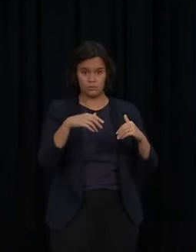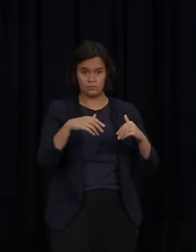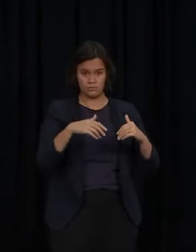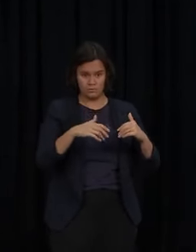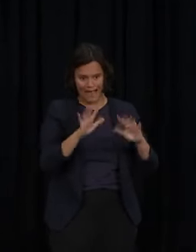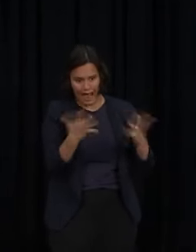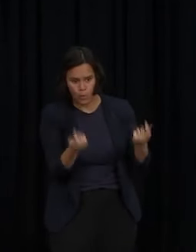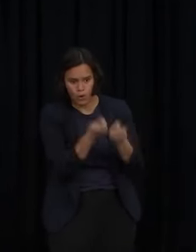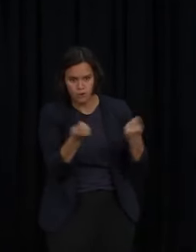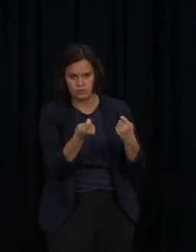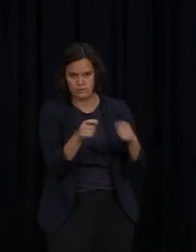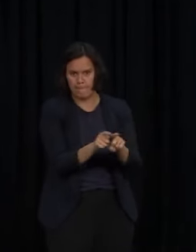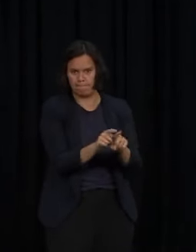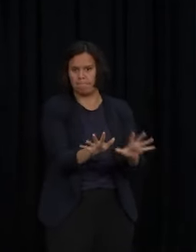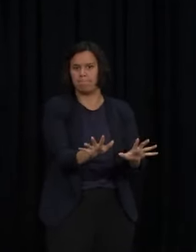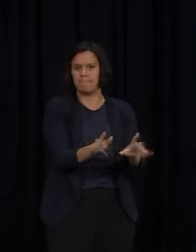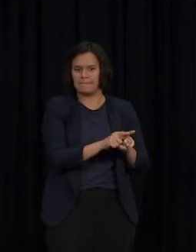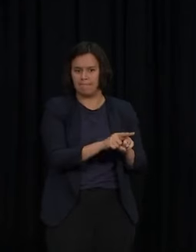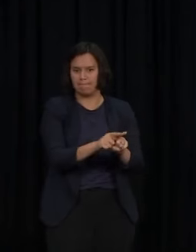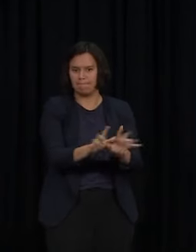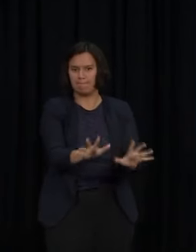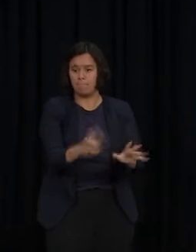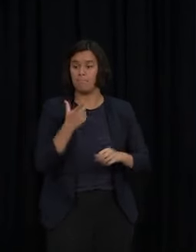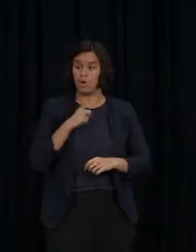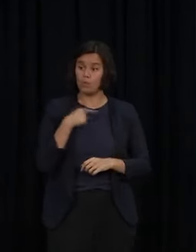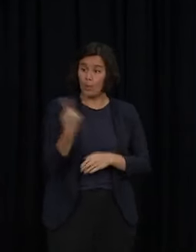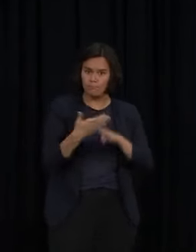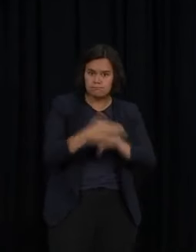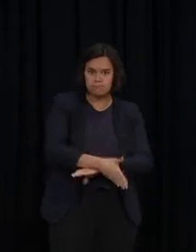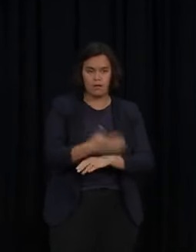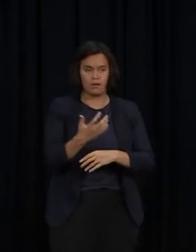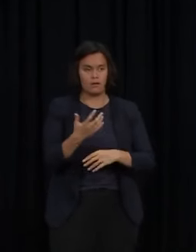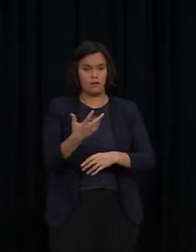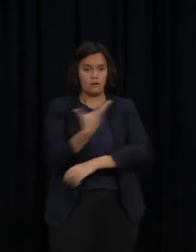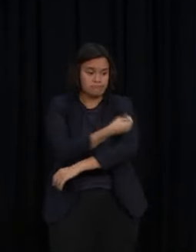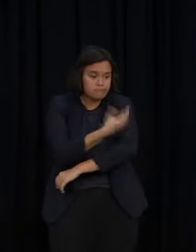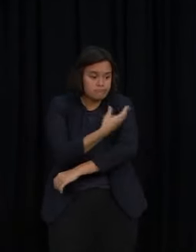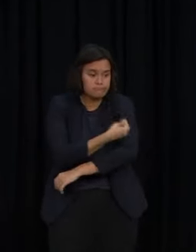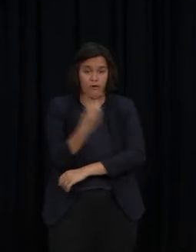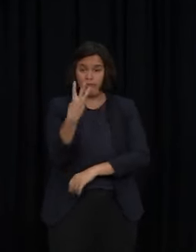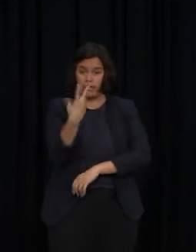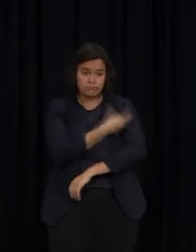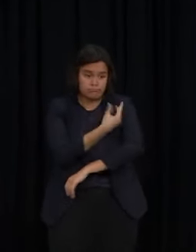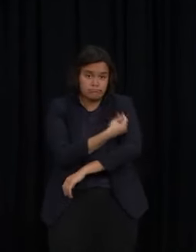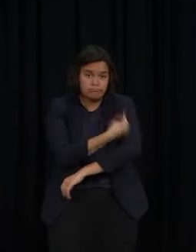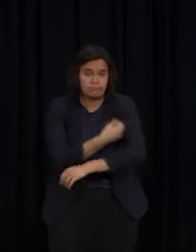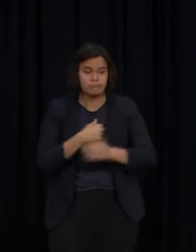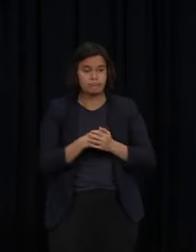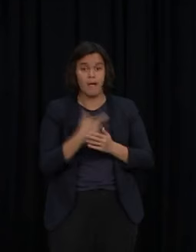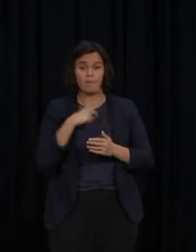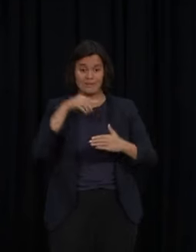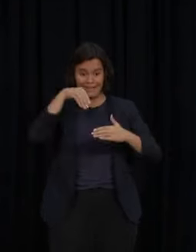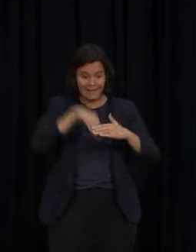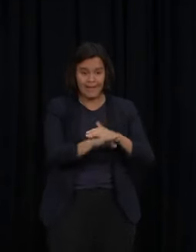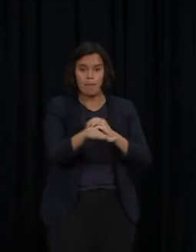hard as a country to get vaccinated to get boosted because we do still have within those venues restrictions about distancing and